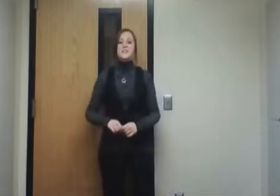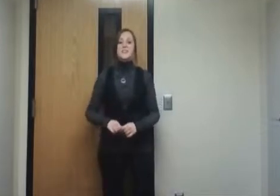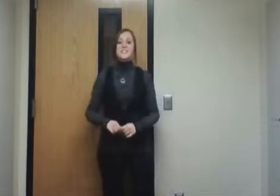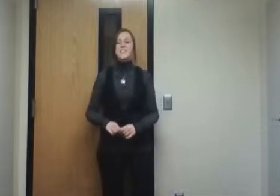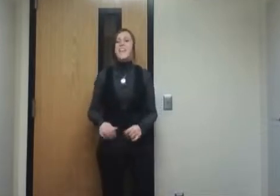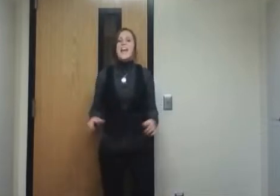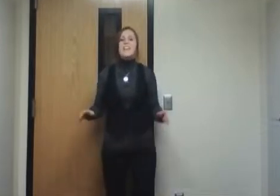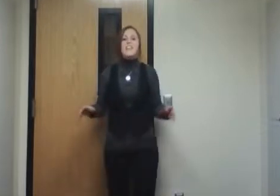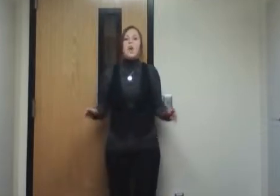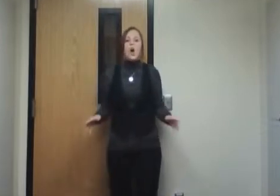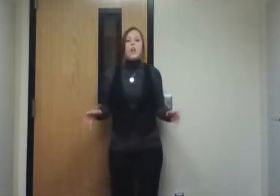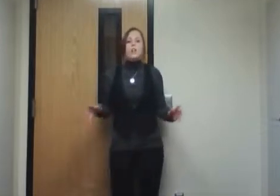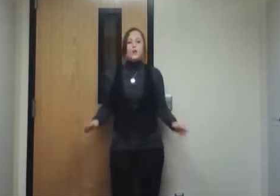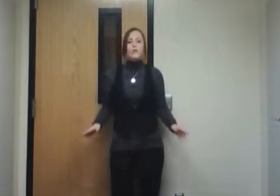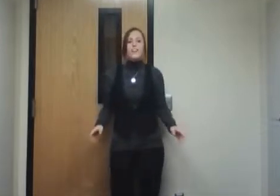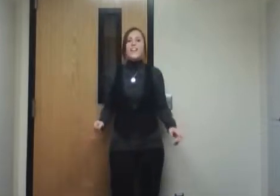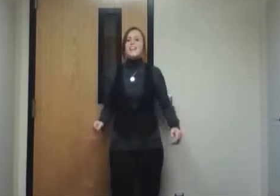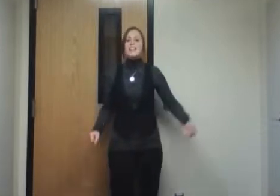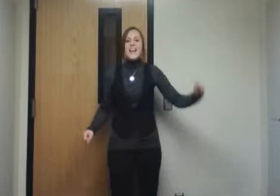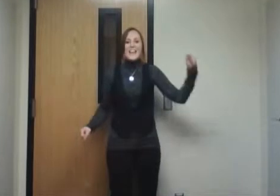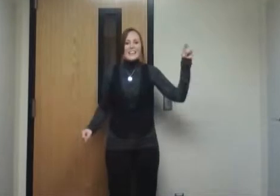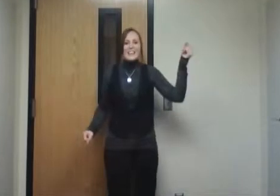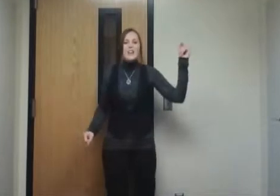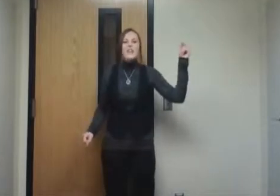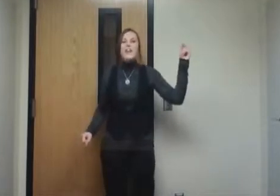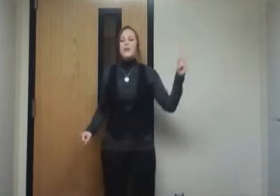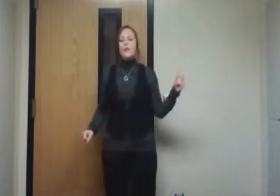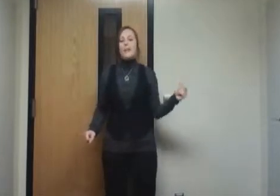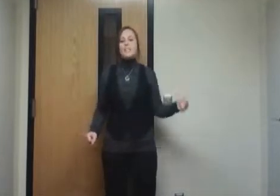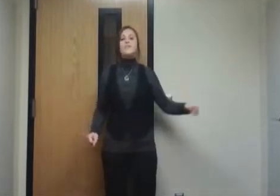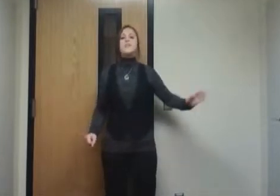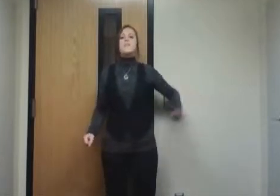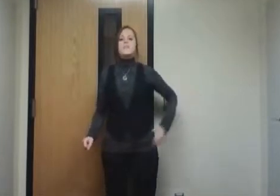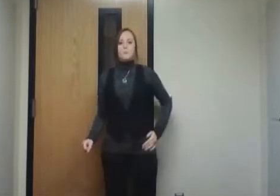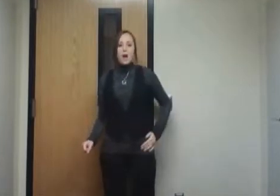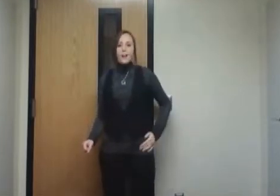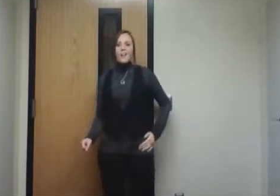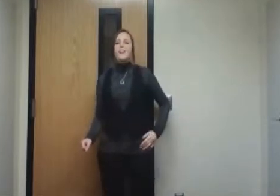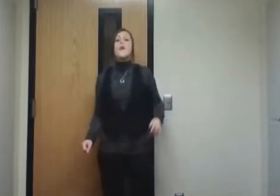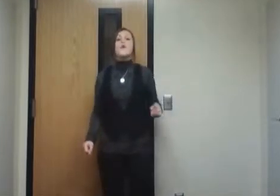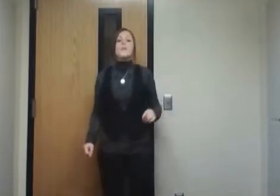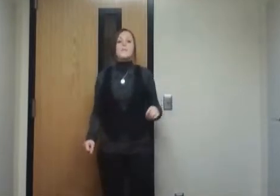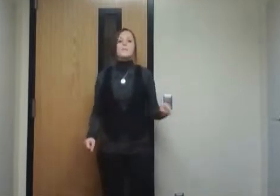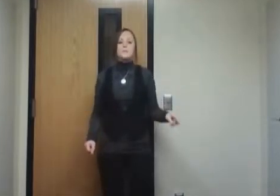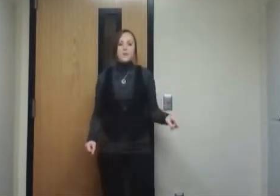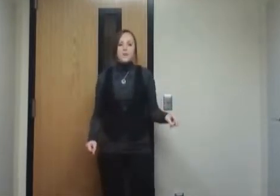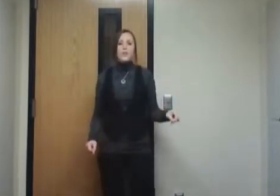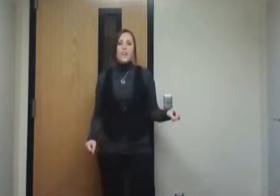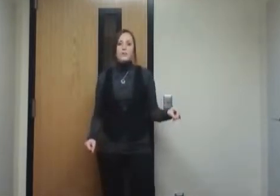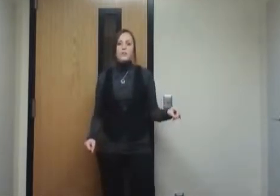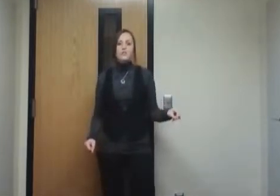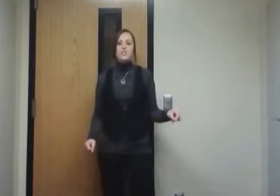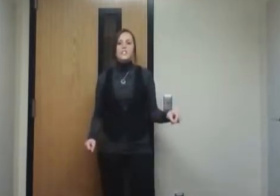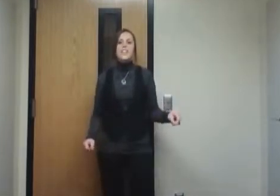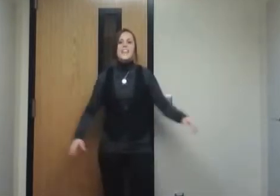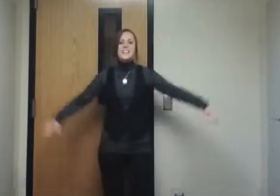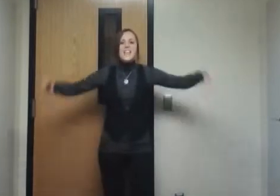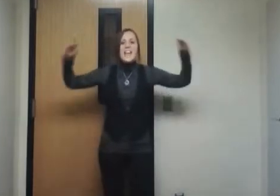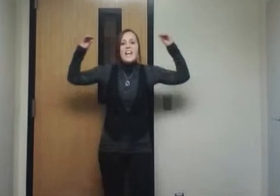Minutes, and they all agree that that little red coin you keep in your pocket or in between your couch cushions is a